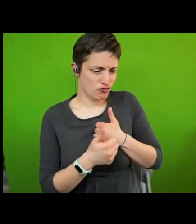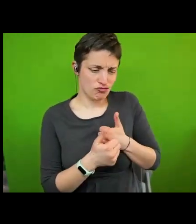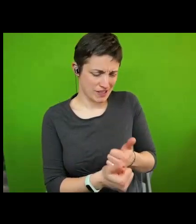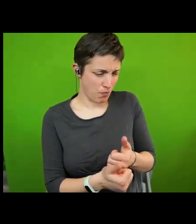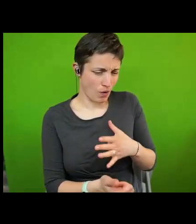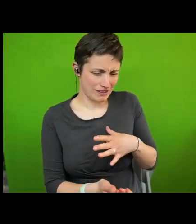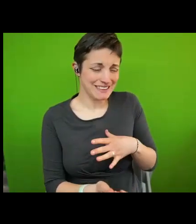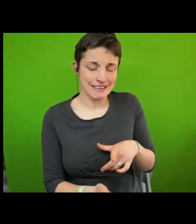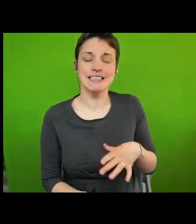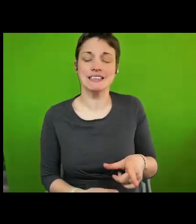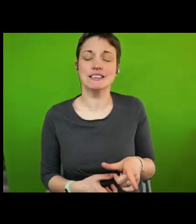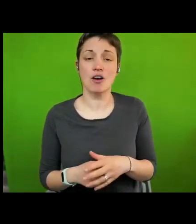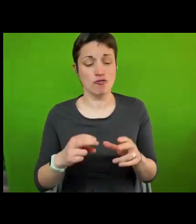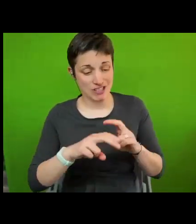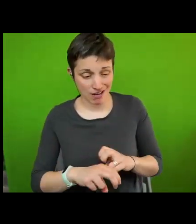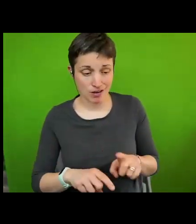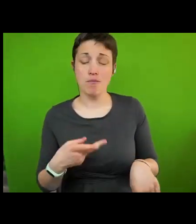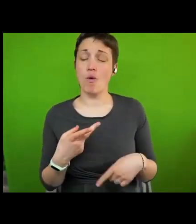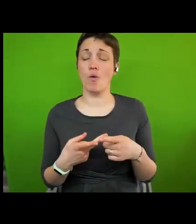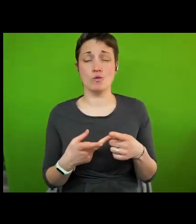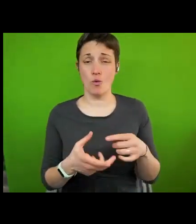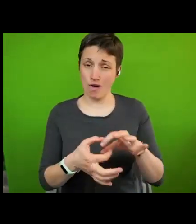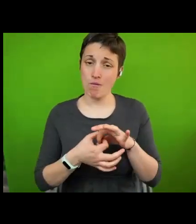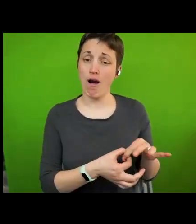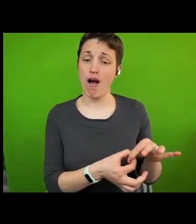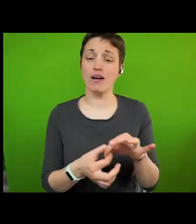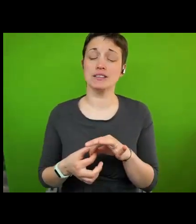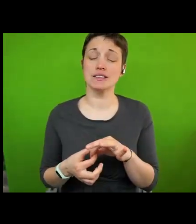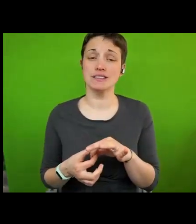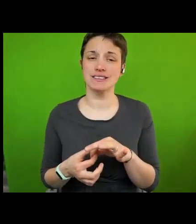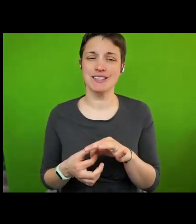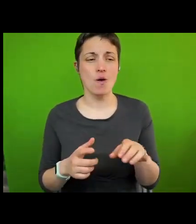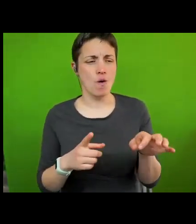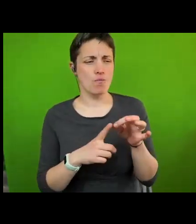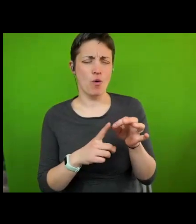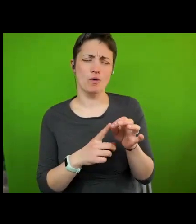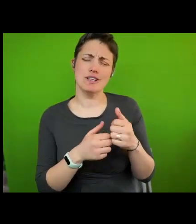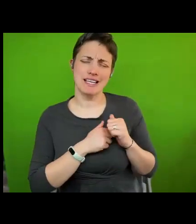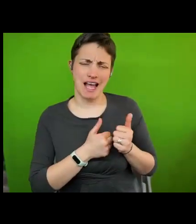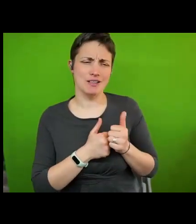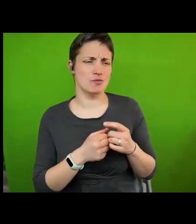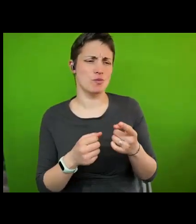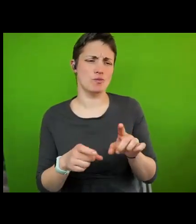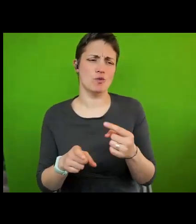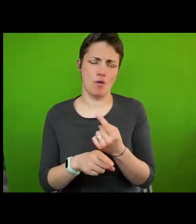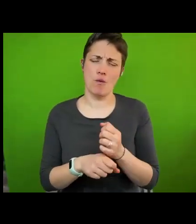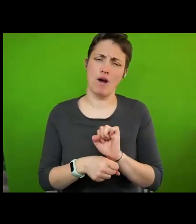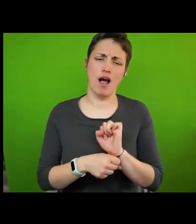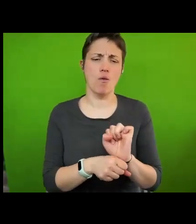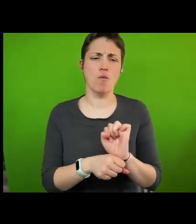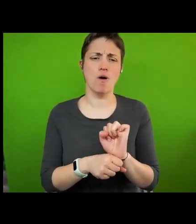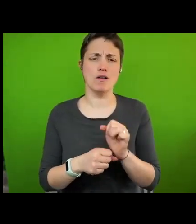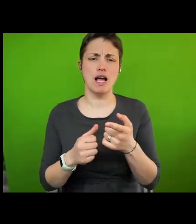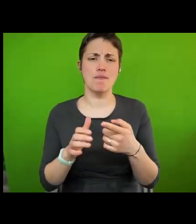capacity building and networking. And Paul was kind enough already to mention our flagship initiative, the annual